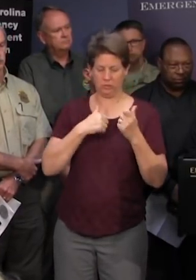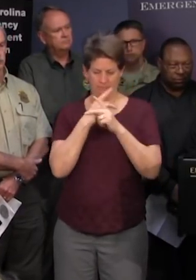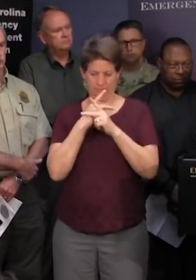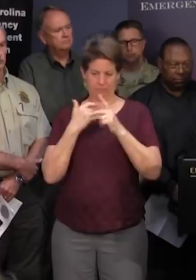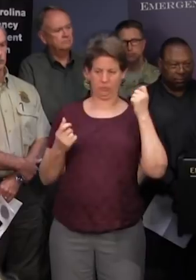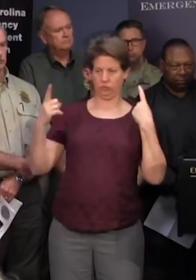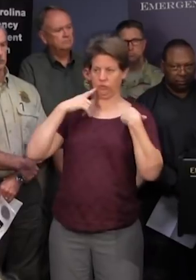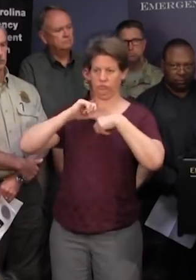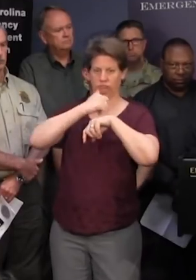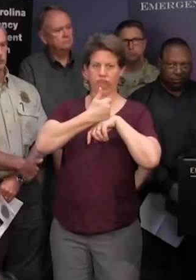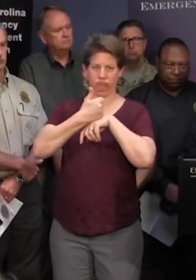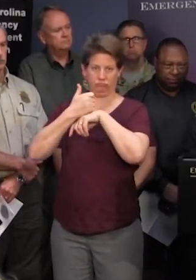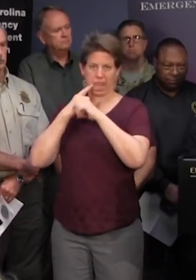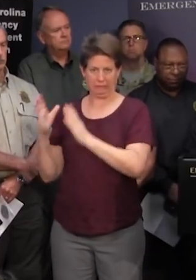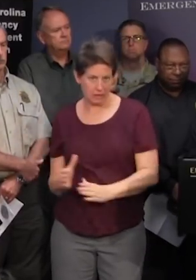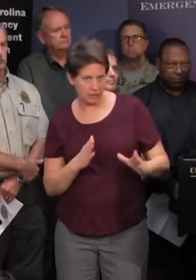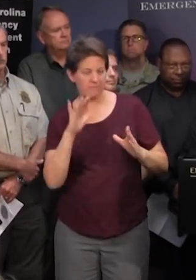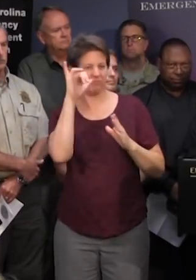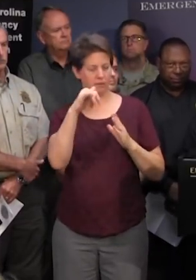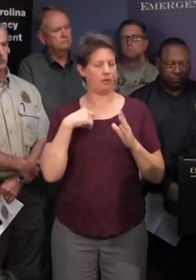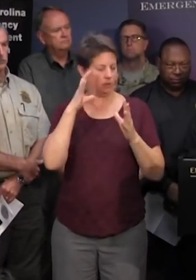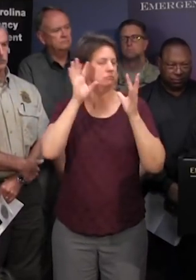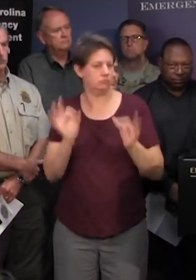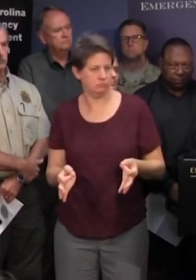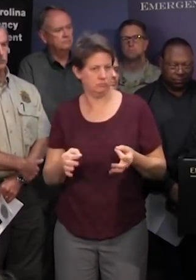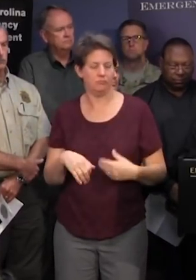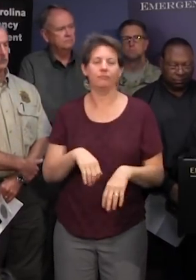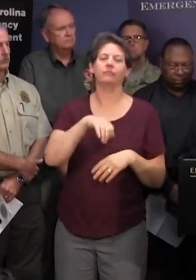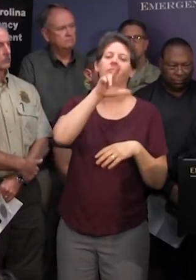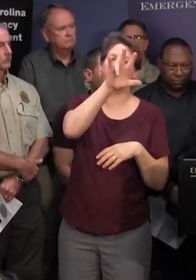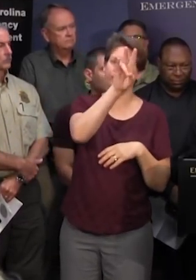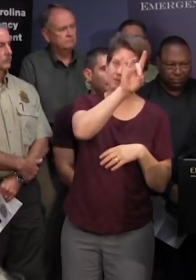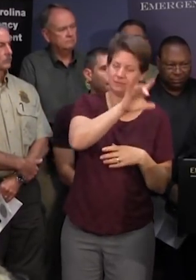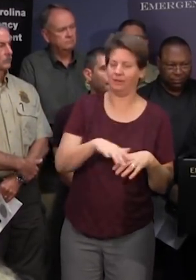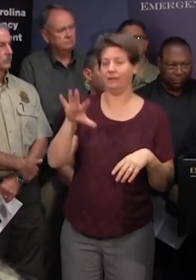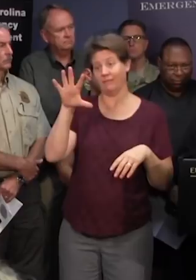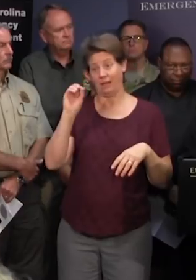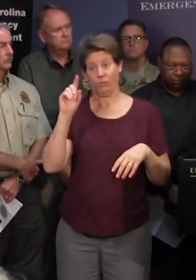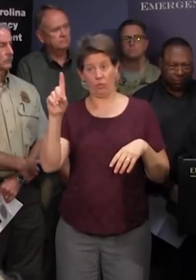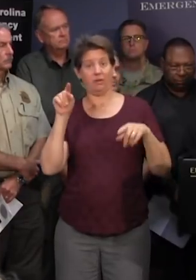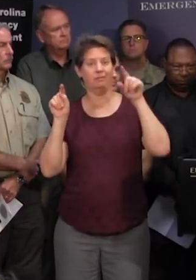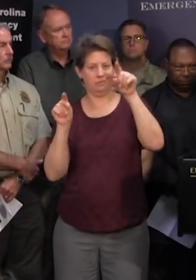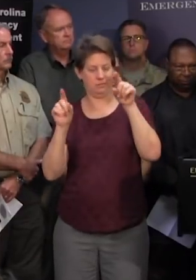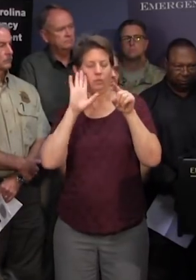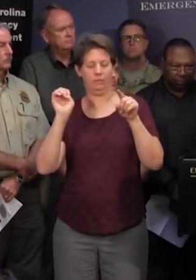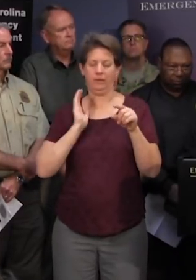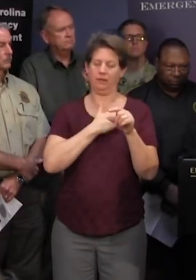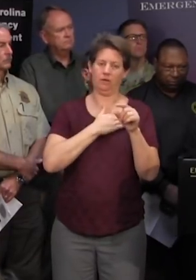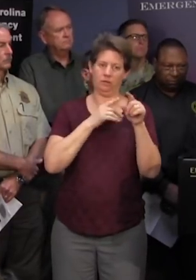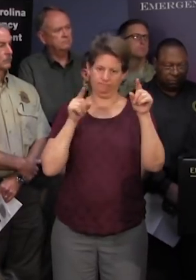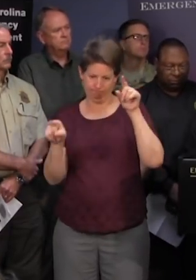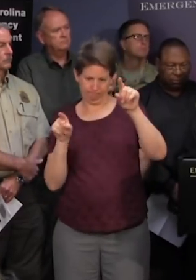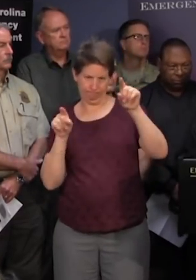protect and based on that analysis that's how we determined that us 378 and 501 bypass in conway would be our main